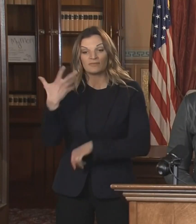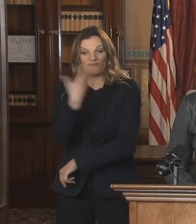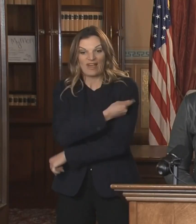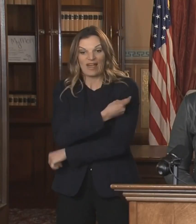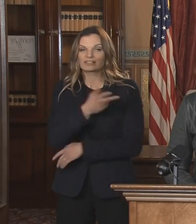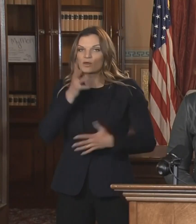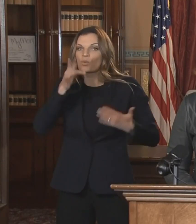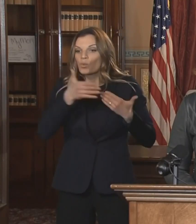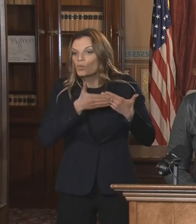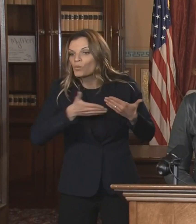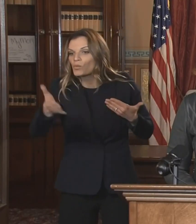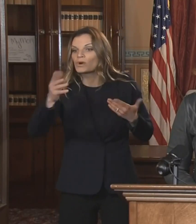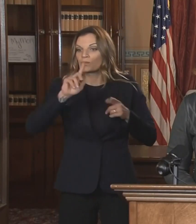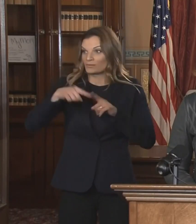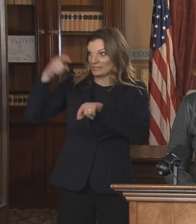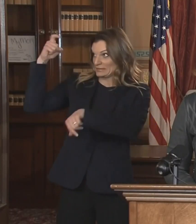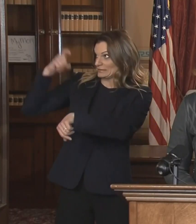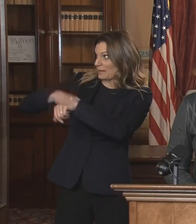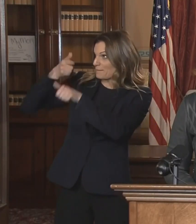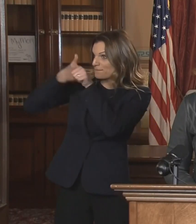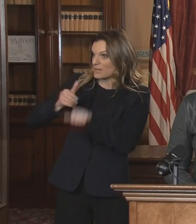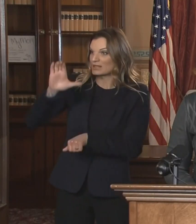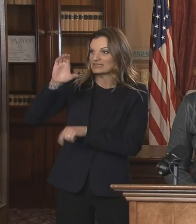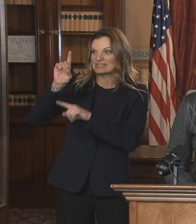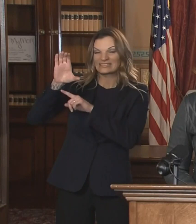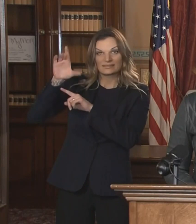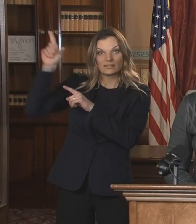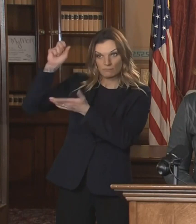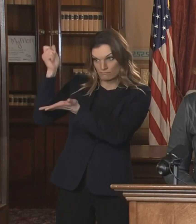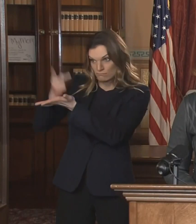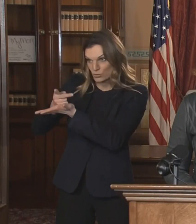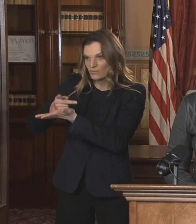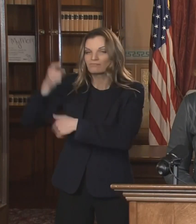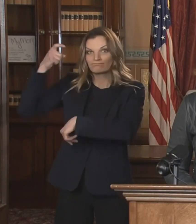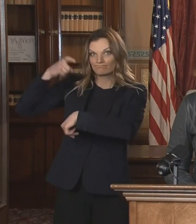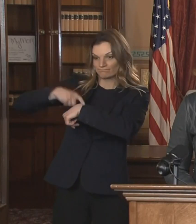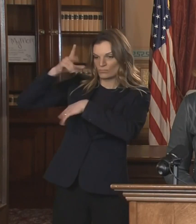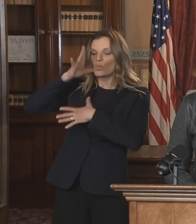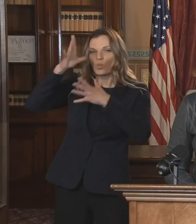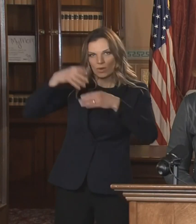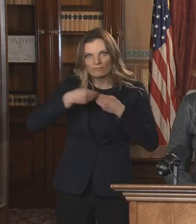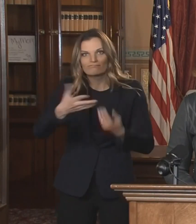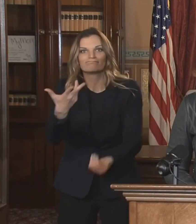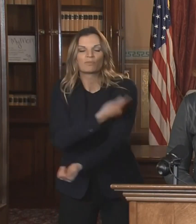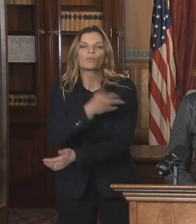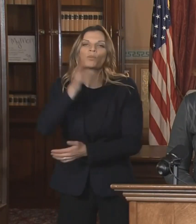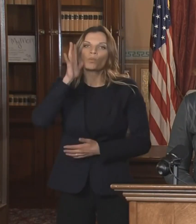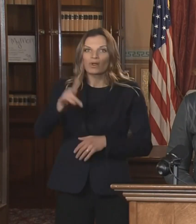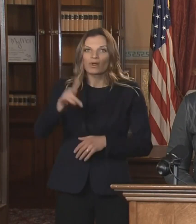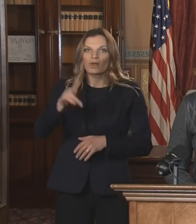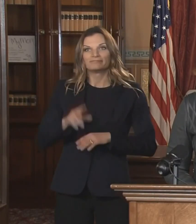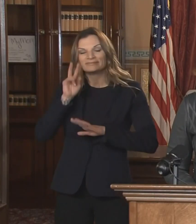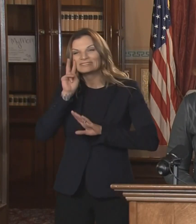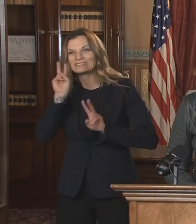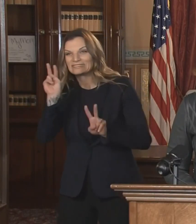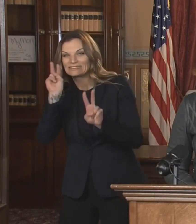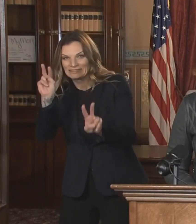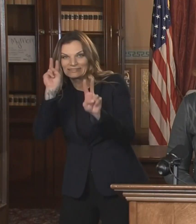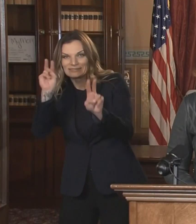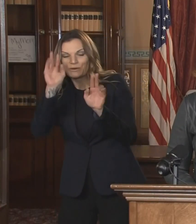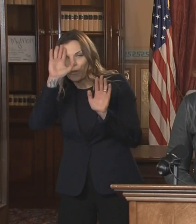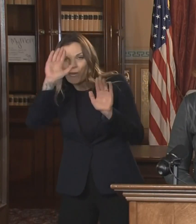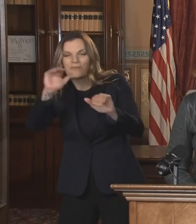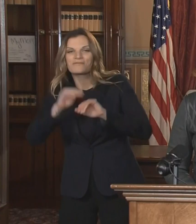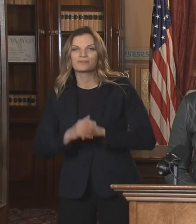and in a way that follows the CDC guidance. There is light at the end of this tunnel. We're going to get through